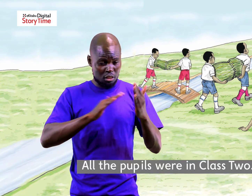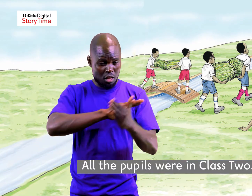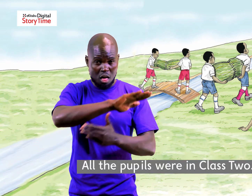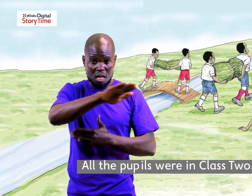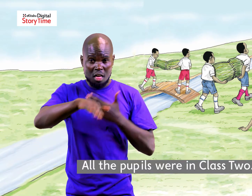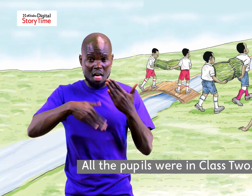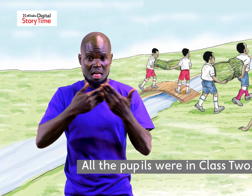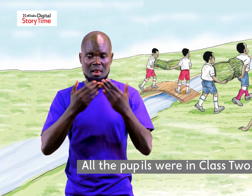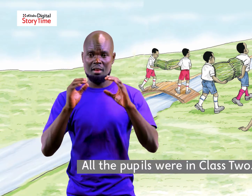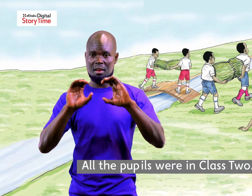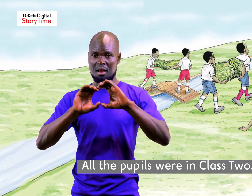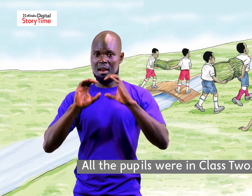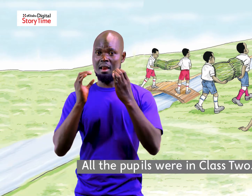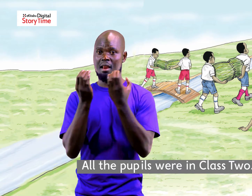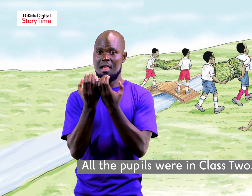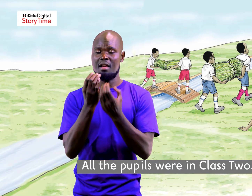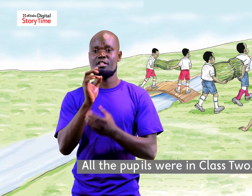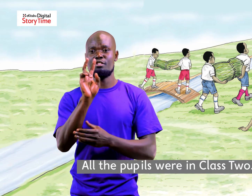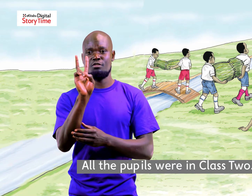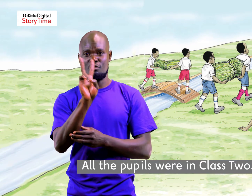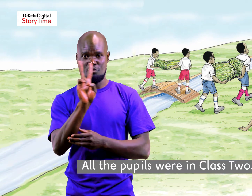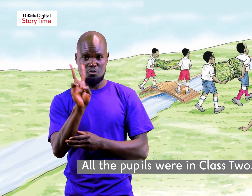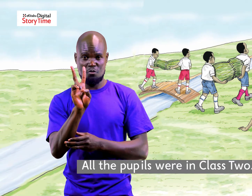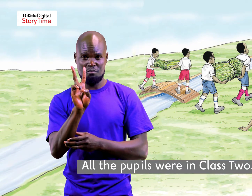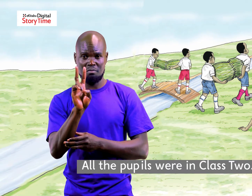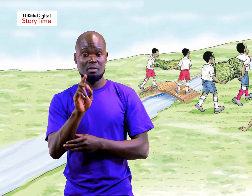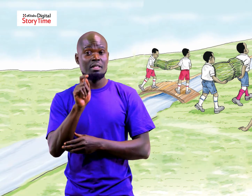all the pupils were in class too